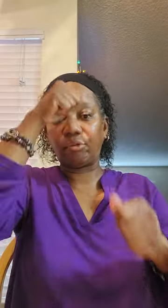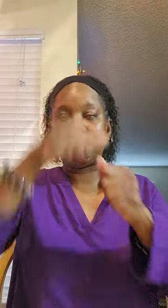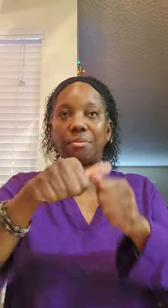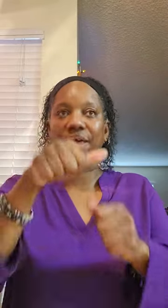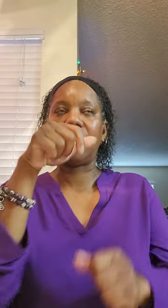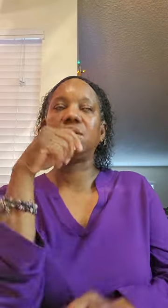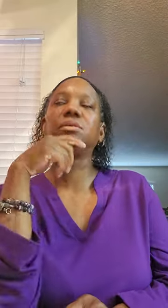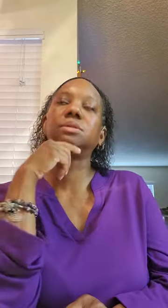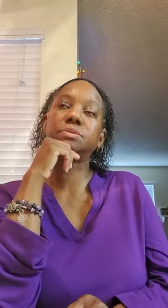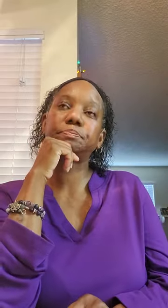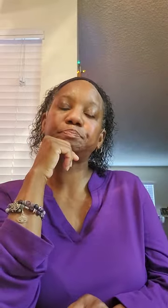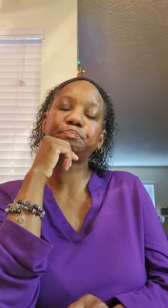remember that.